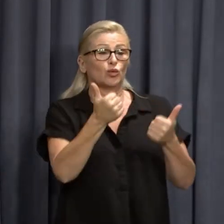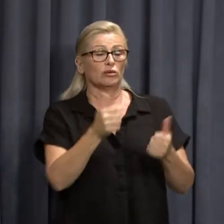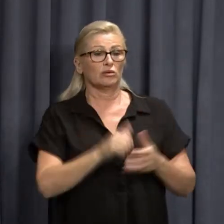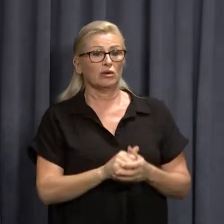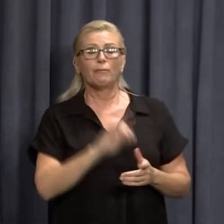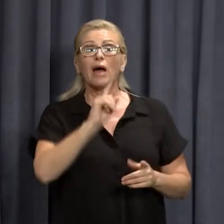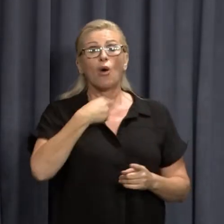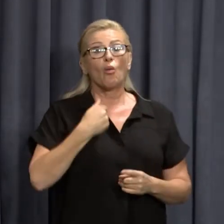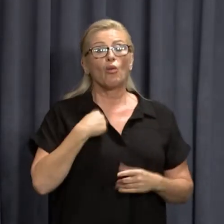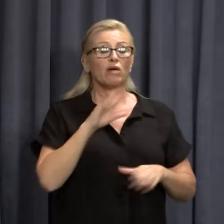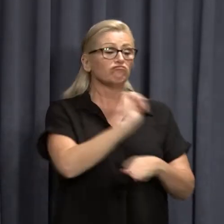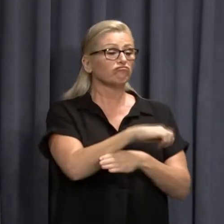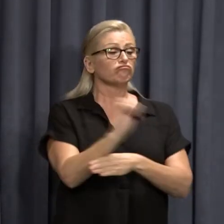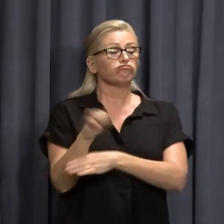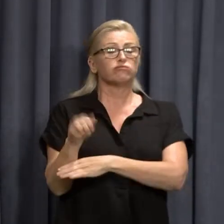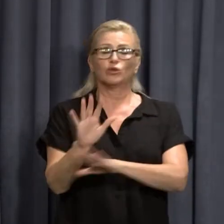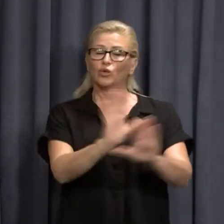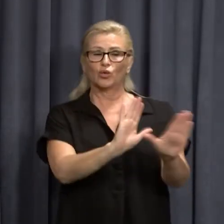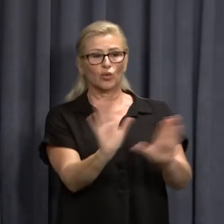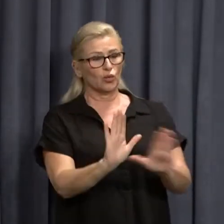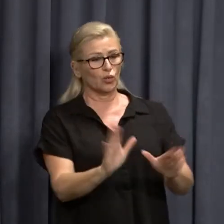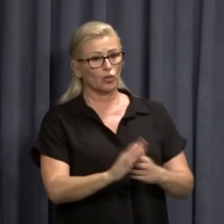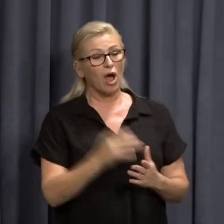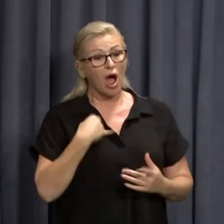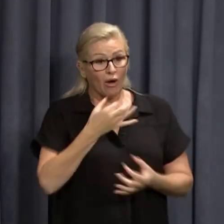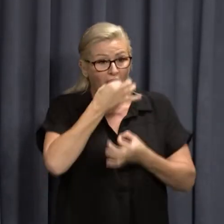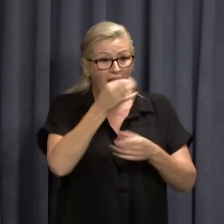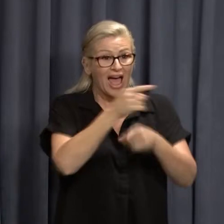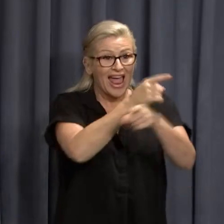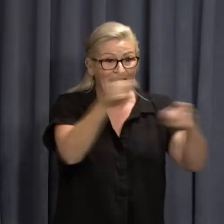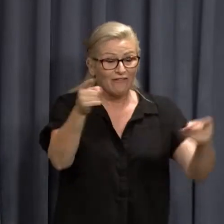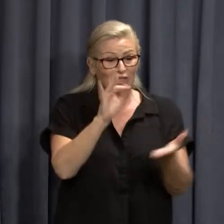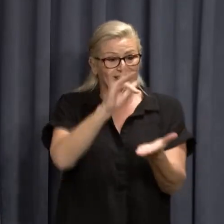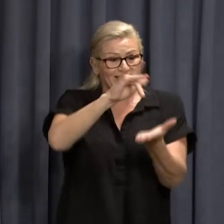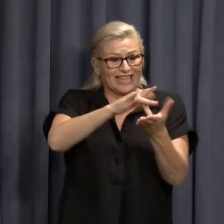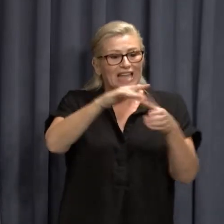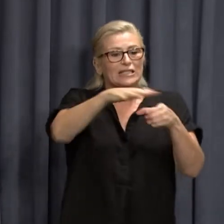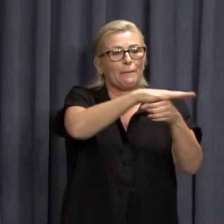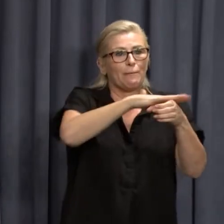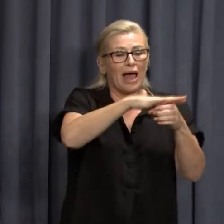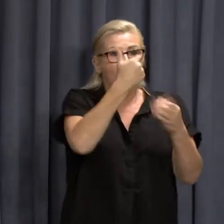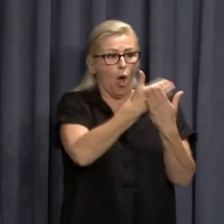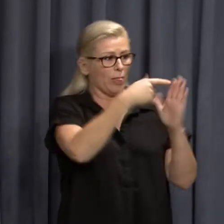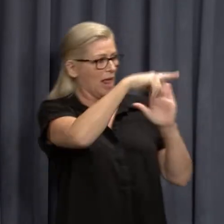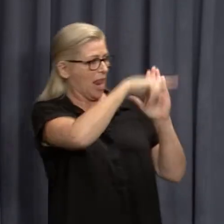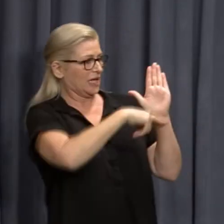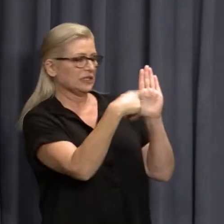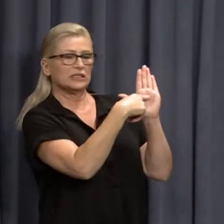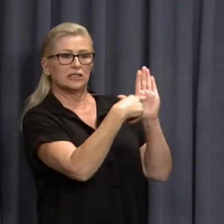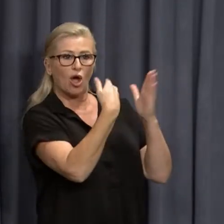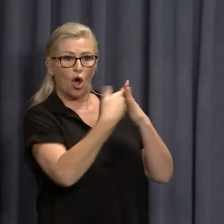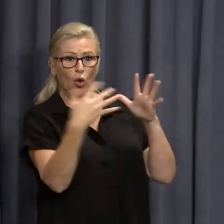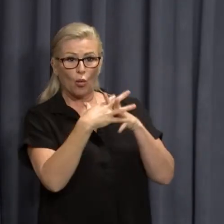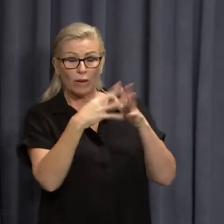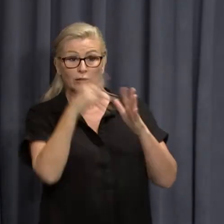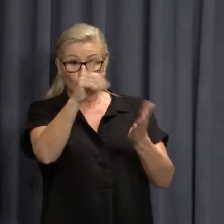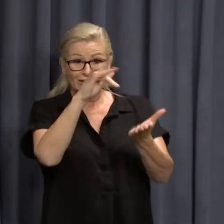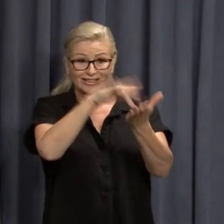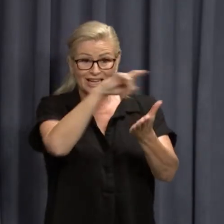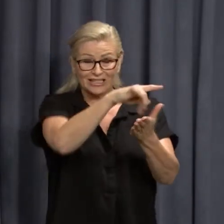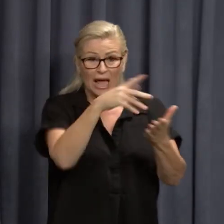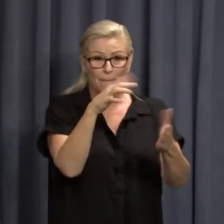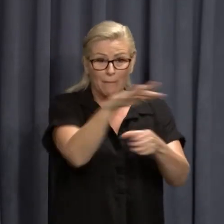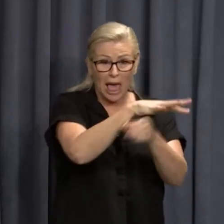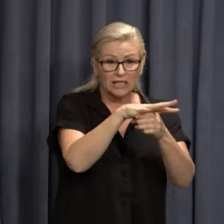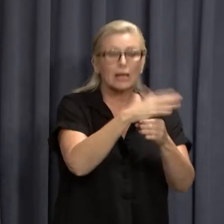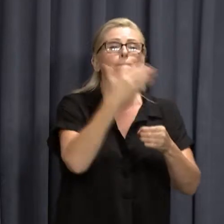be complacent and I would urge anyone who has been to an exposure site and they are being regularly updated throughout the day to come forward for